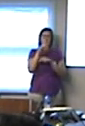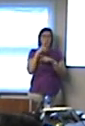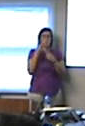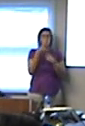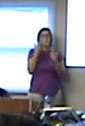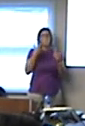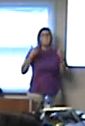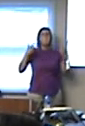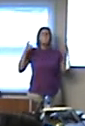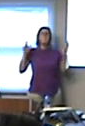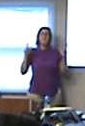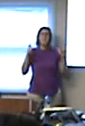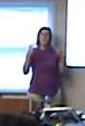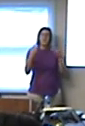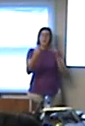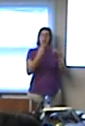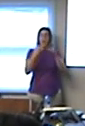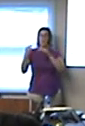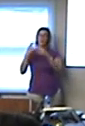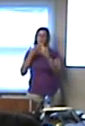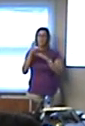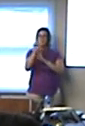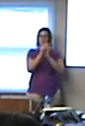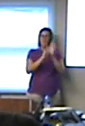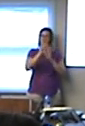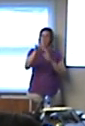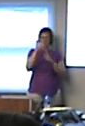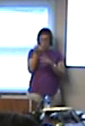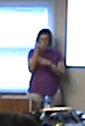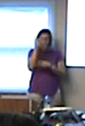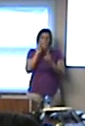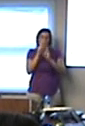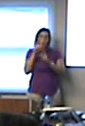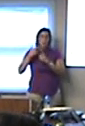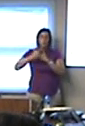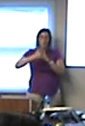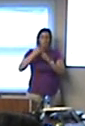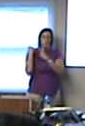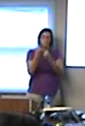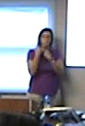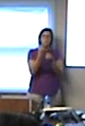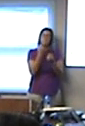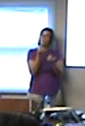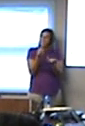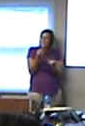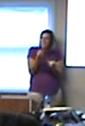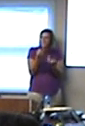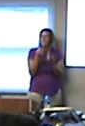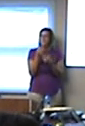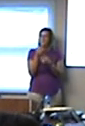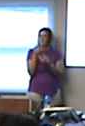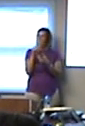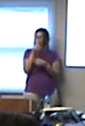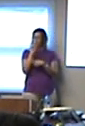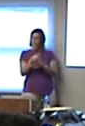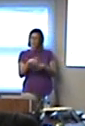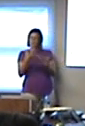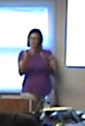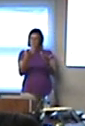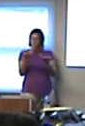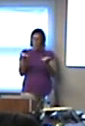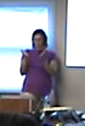go through the state of Illinois. Those are people that are traveling. So the question is, is it time for people who travel to Sagamon County to help pay for our schools?